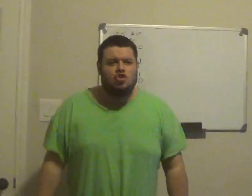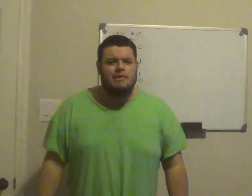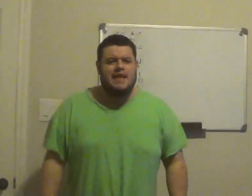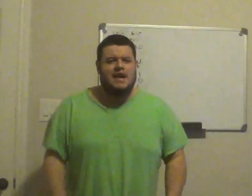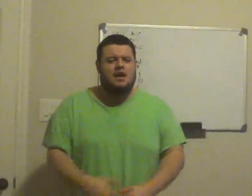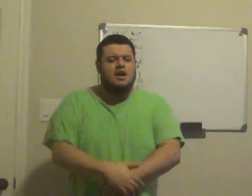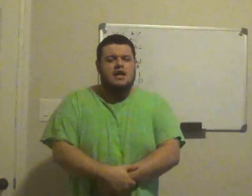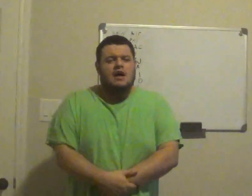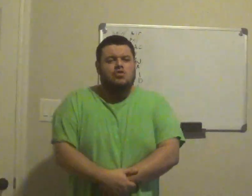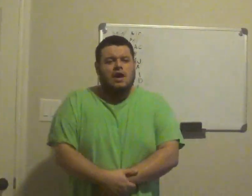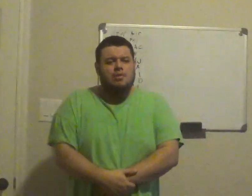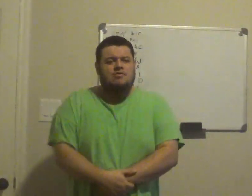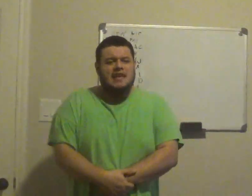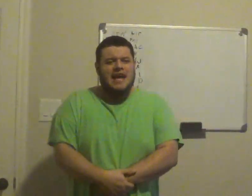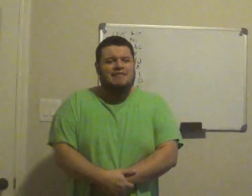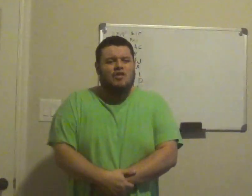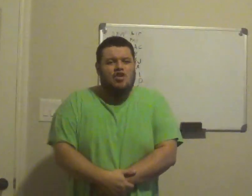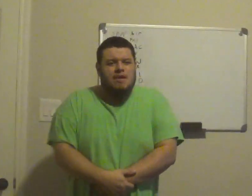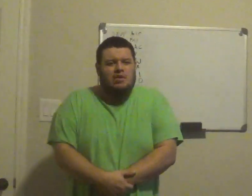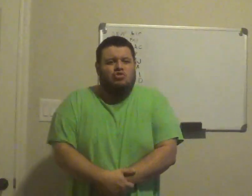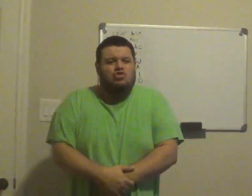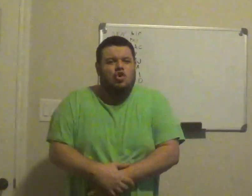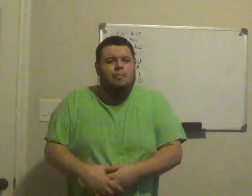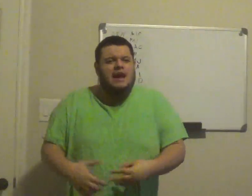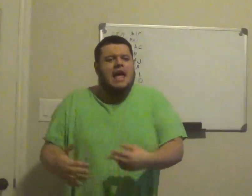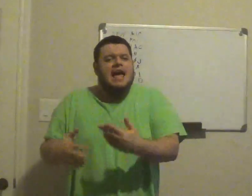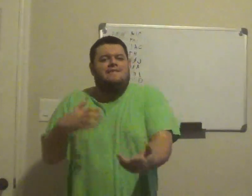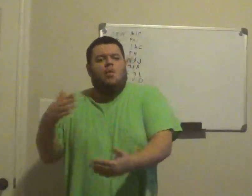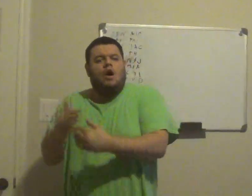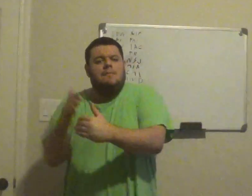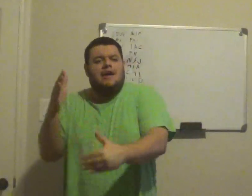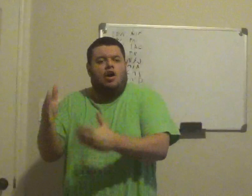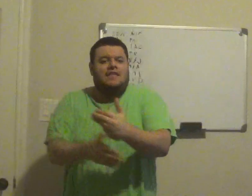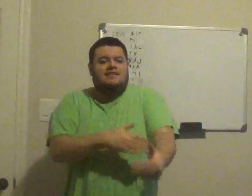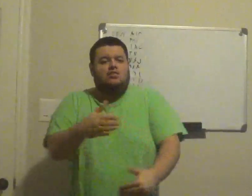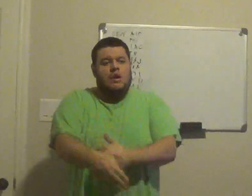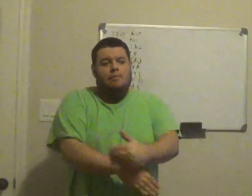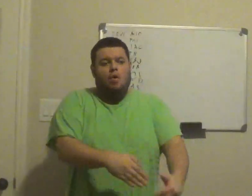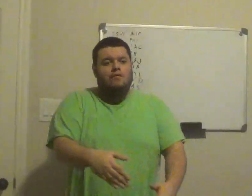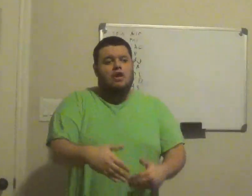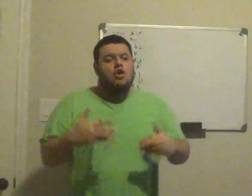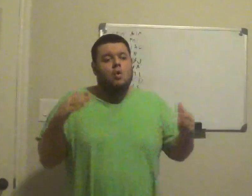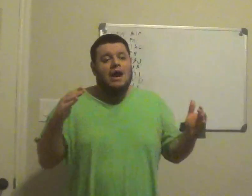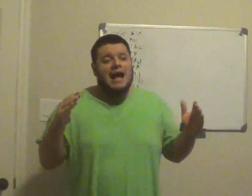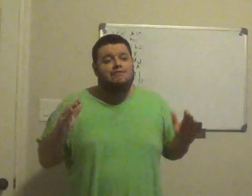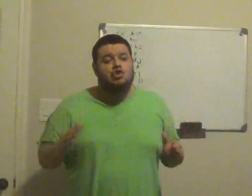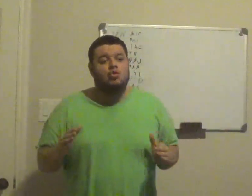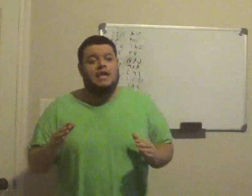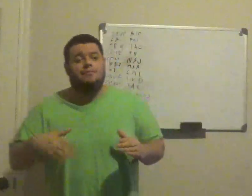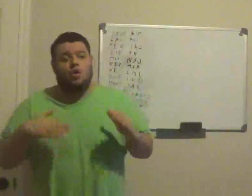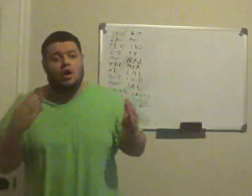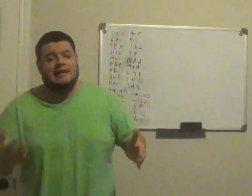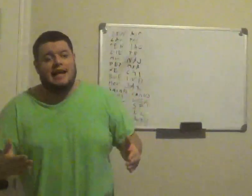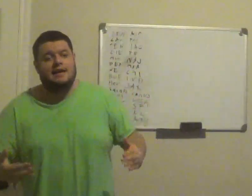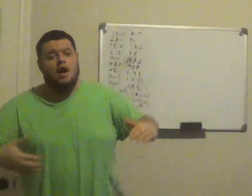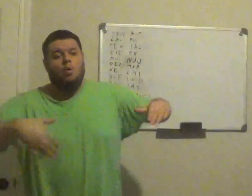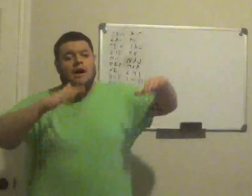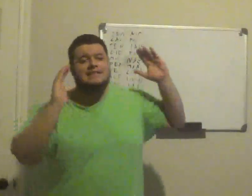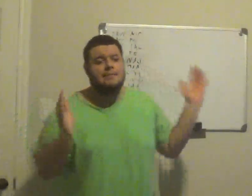over there, WTF, how can you be so stupid, if you want to make all these three moves, you want to have two teams go to LA, one team